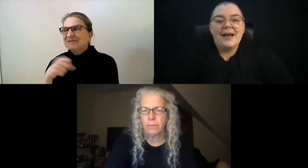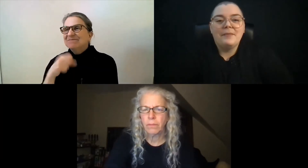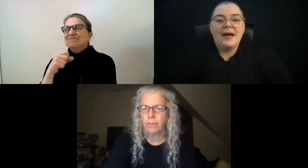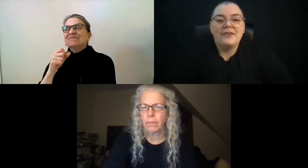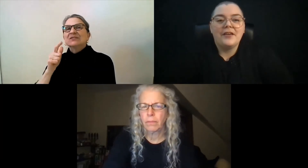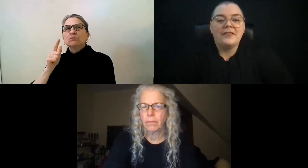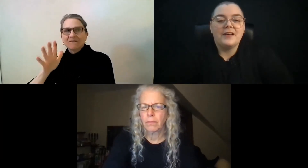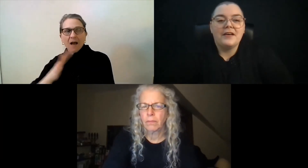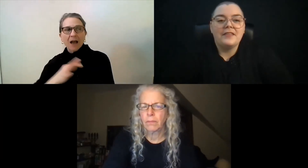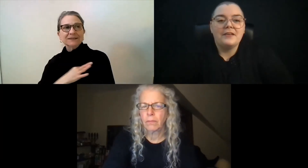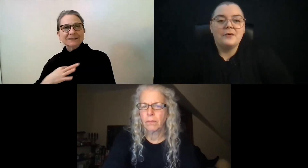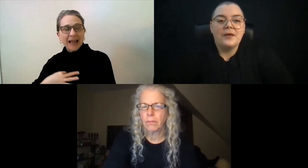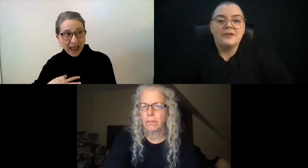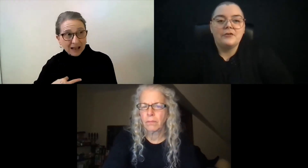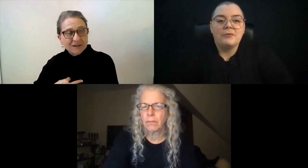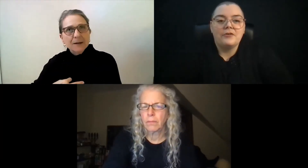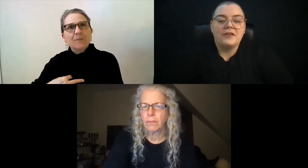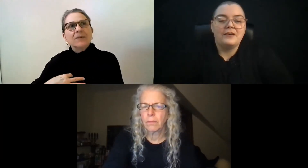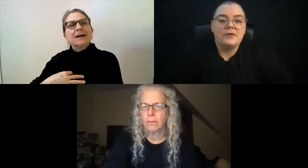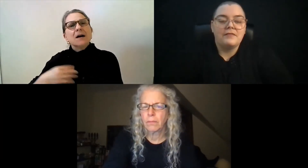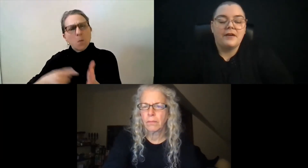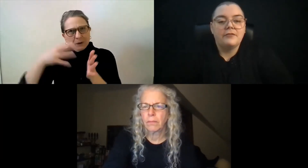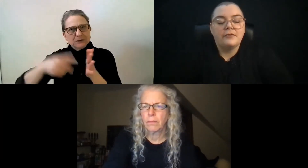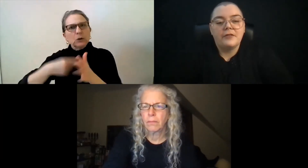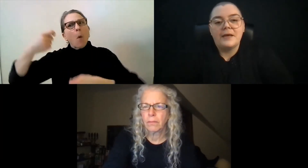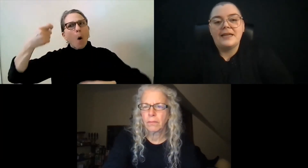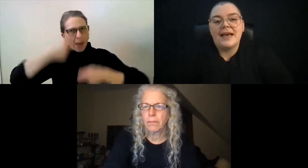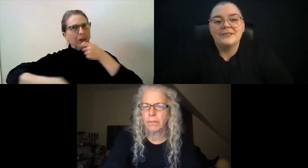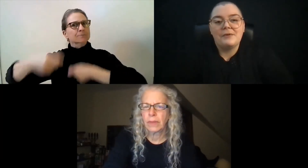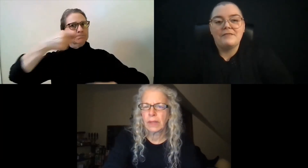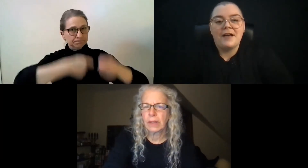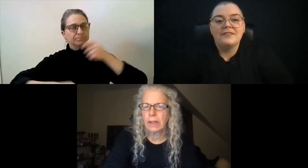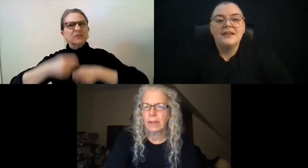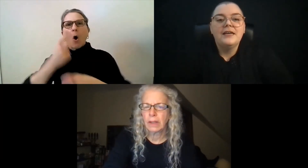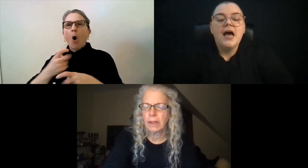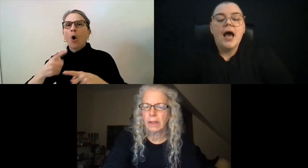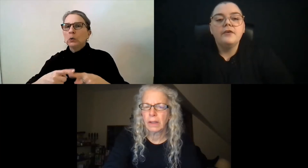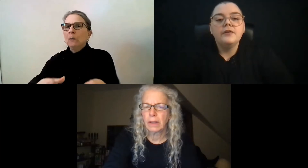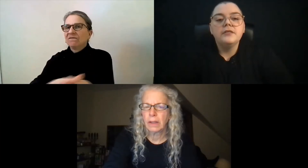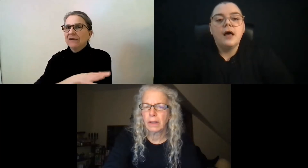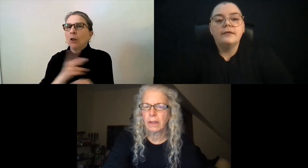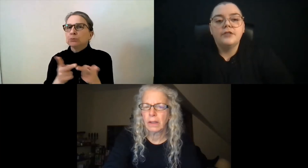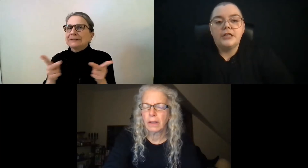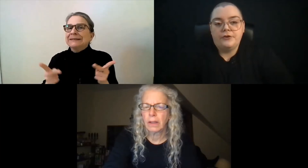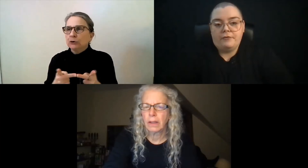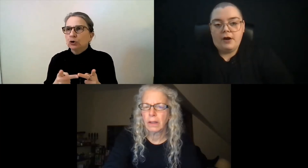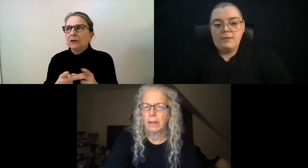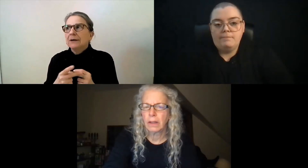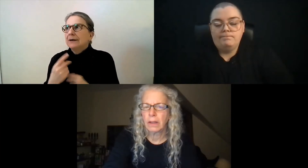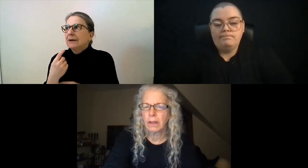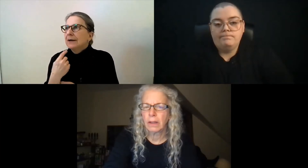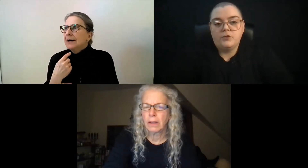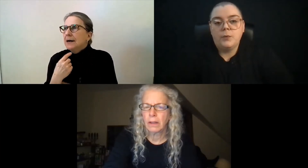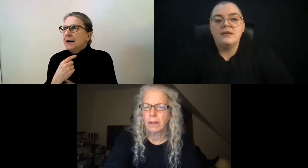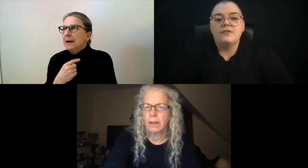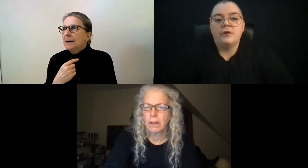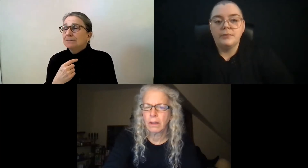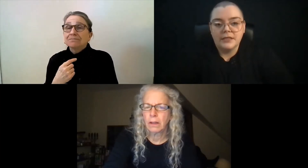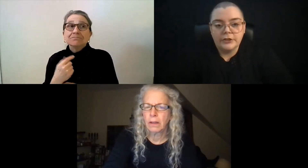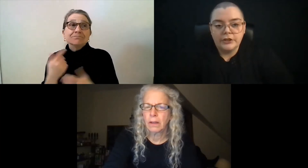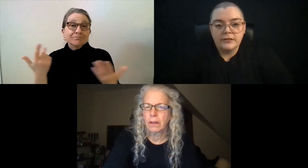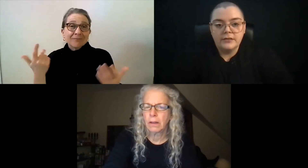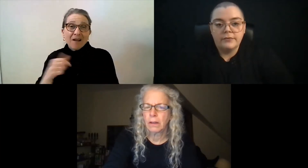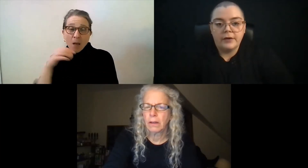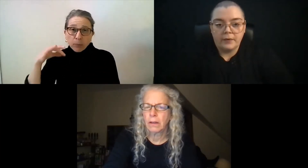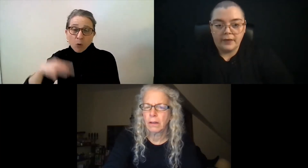I'm laughing at the way the interpreter signed 25 differently than me. Yes, 25. And there is a lot of changeover. So we need to fill